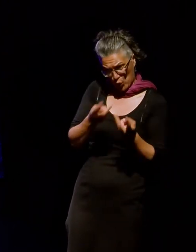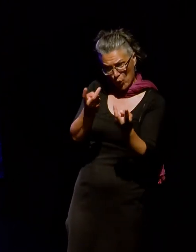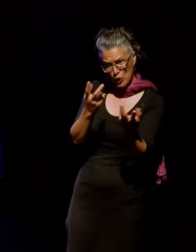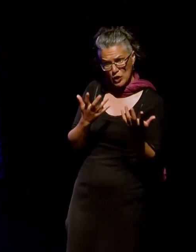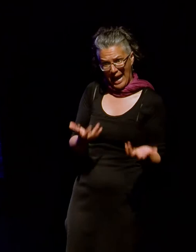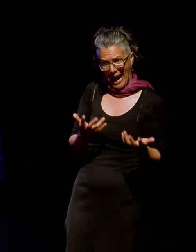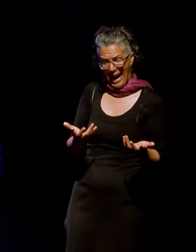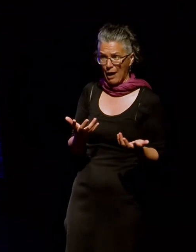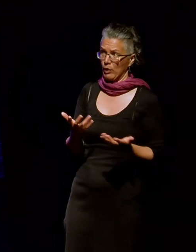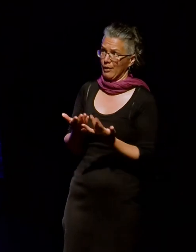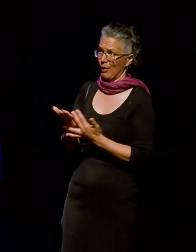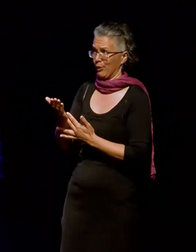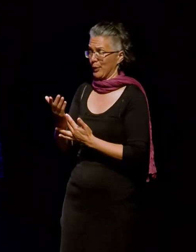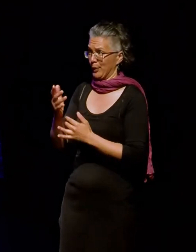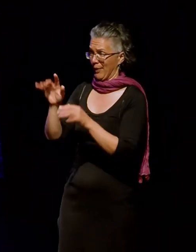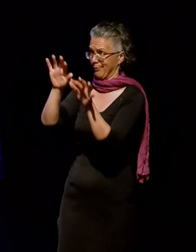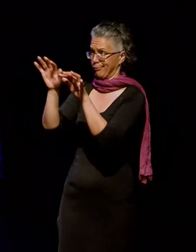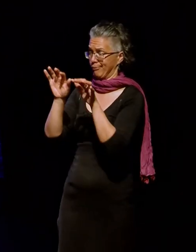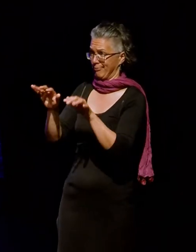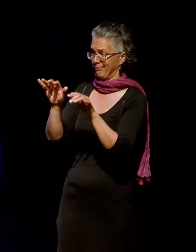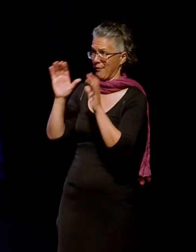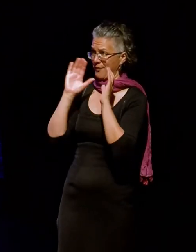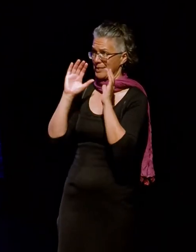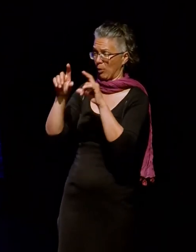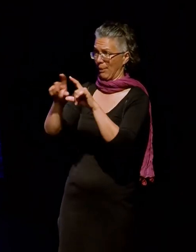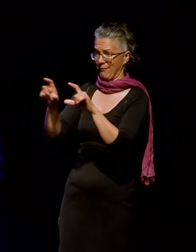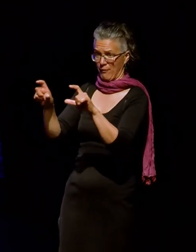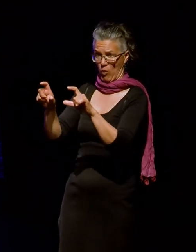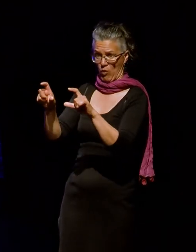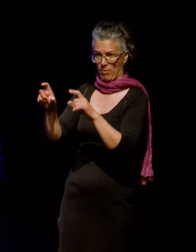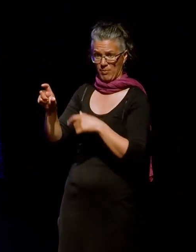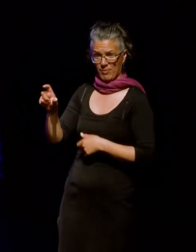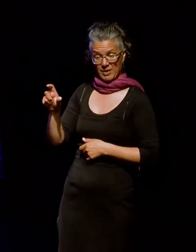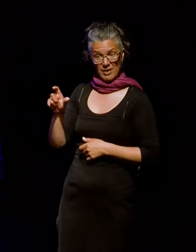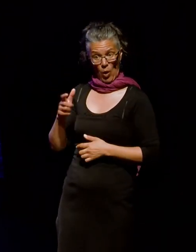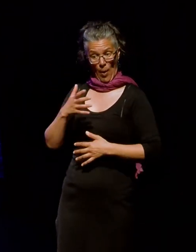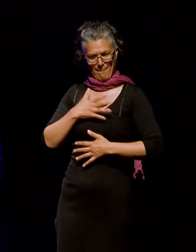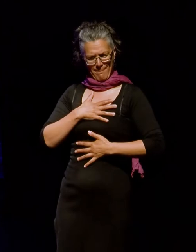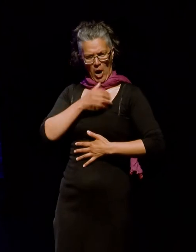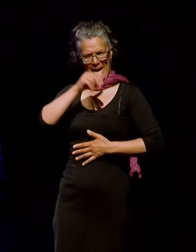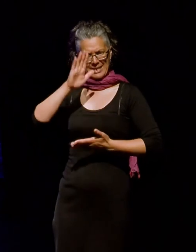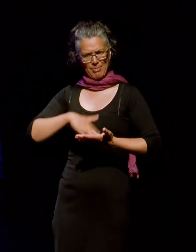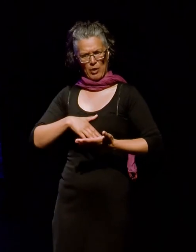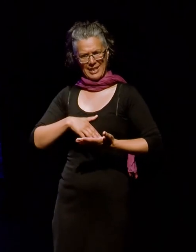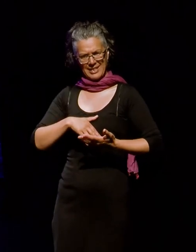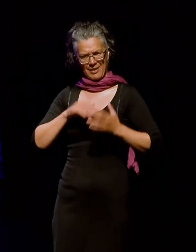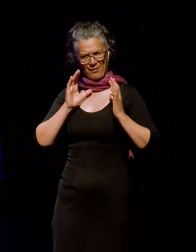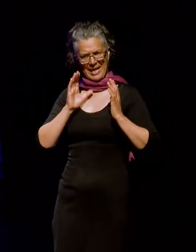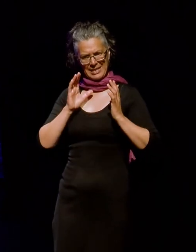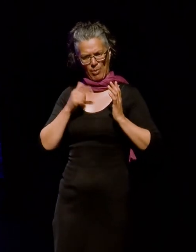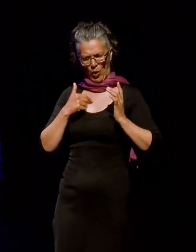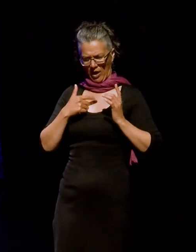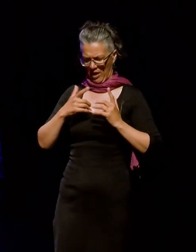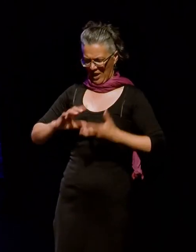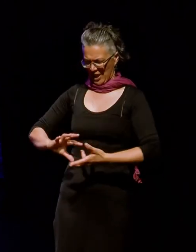Facebook platform. What this means is that seeking out groups is determined by my experience of Facebook generated and